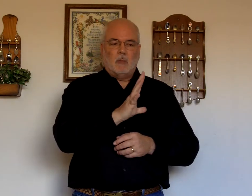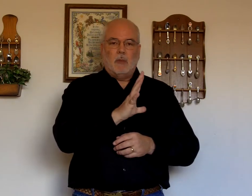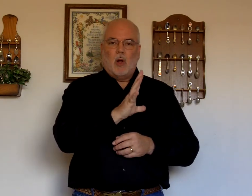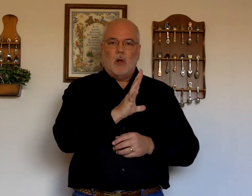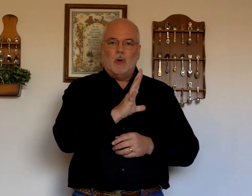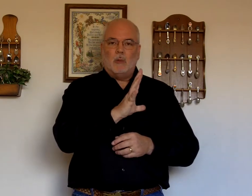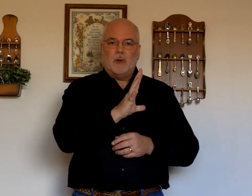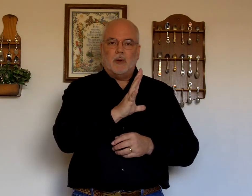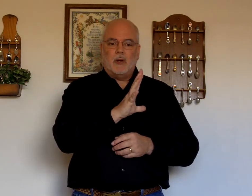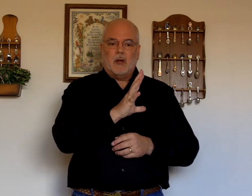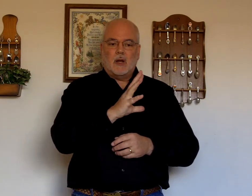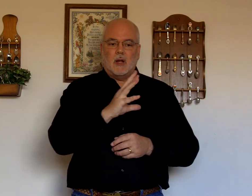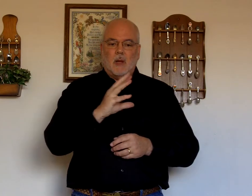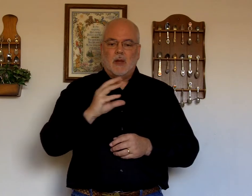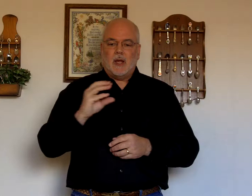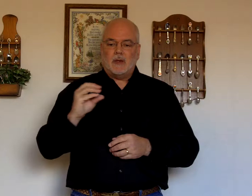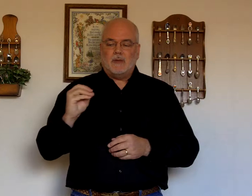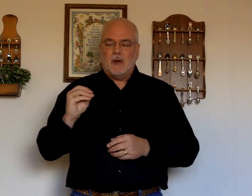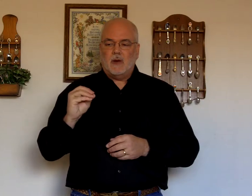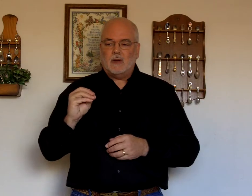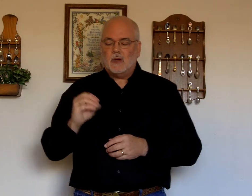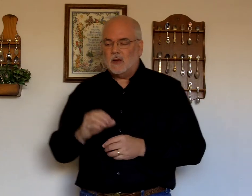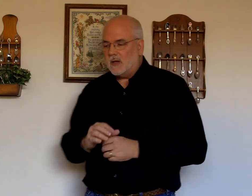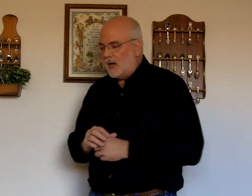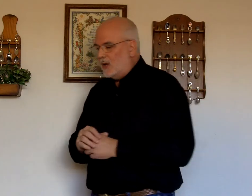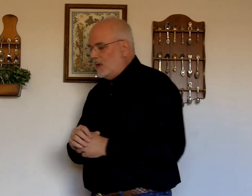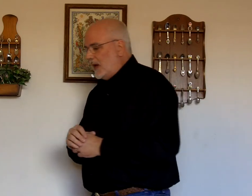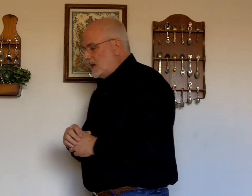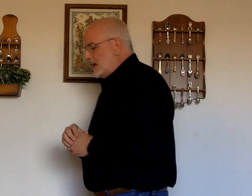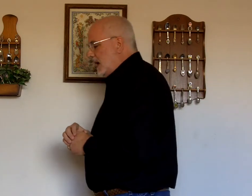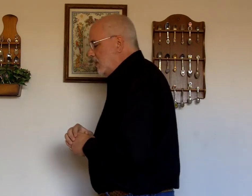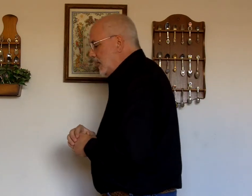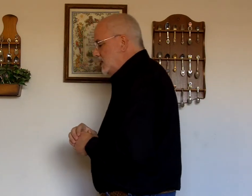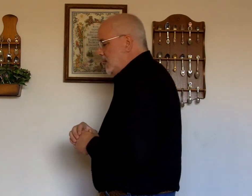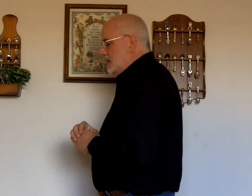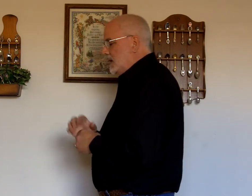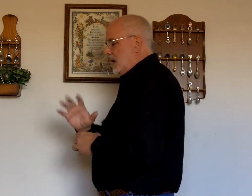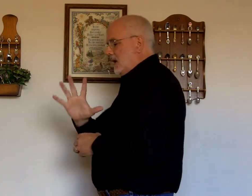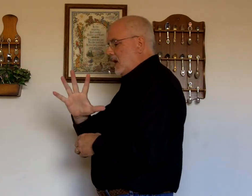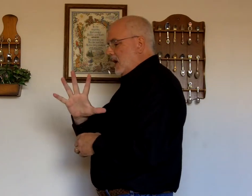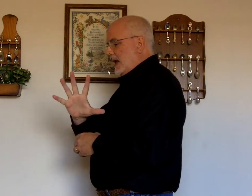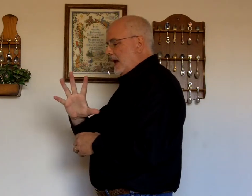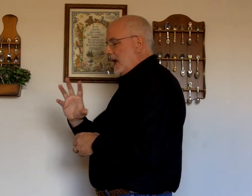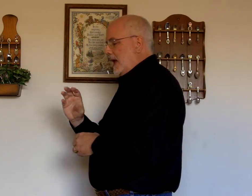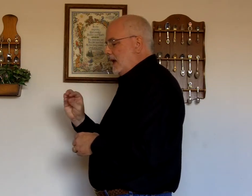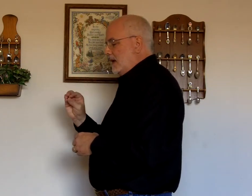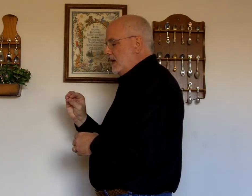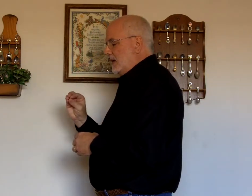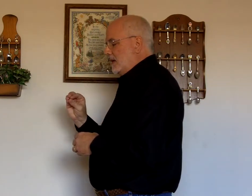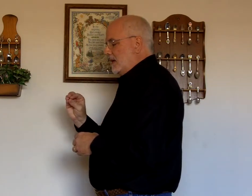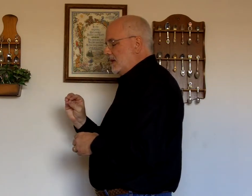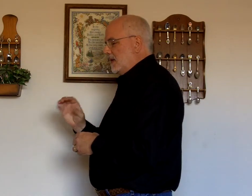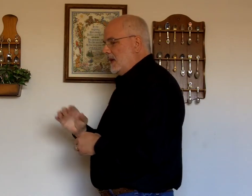Palm open, coming out to finger. And I kind of do that sideways so can see it. And. And. Okay?